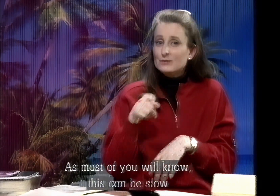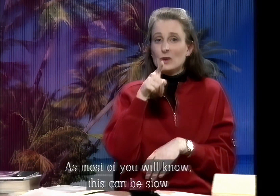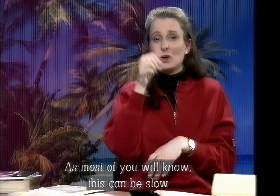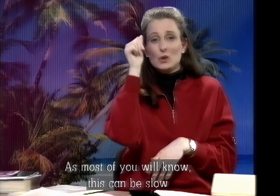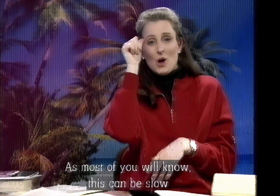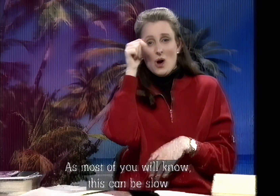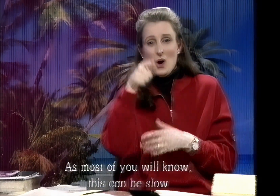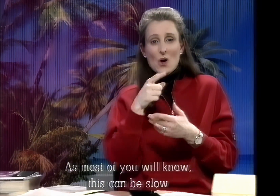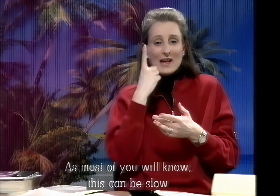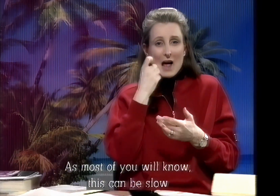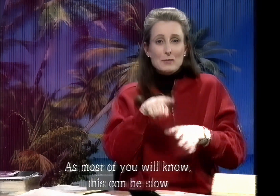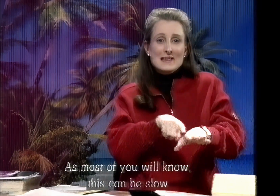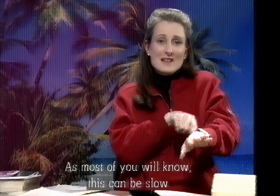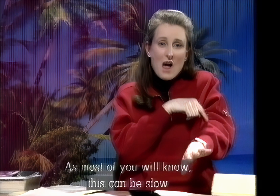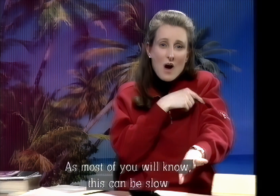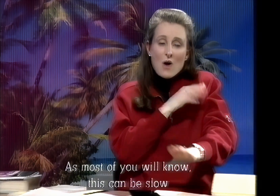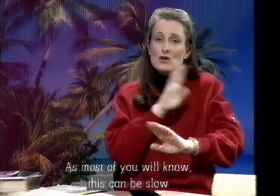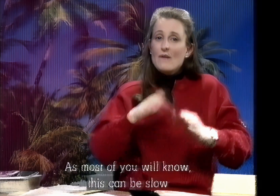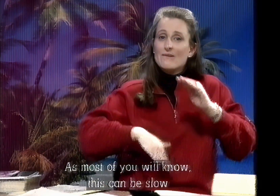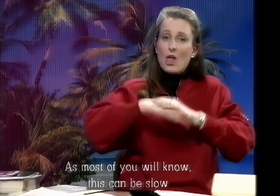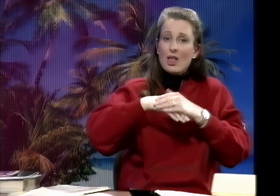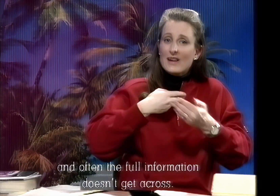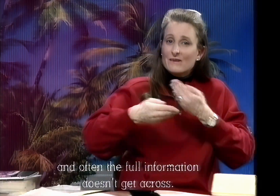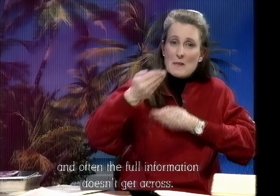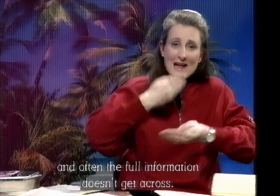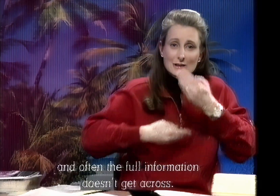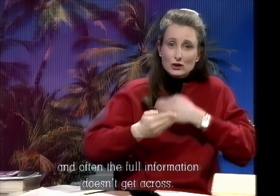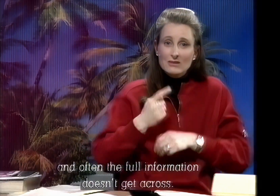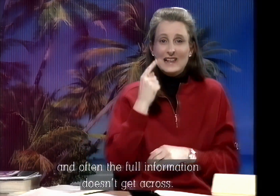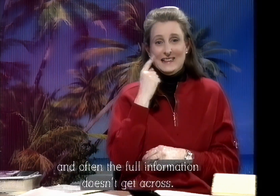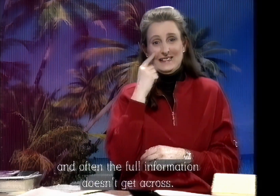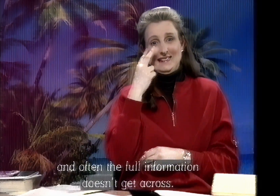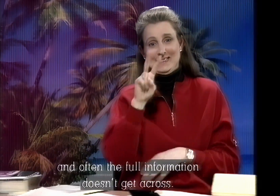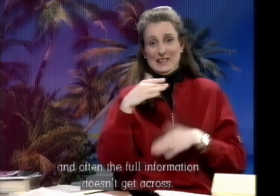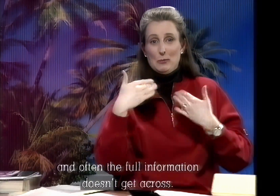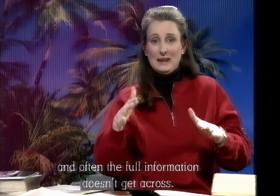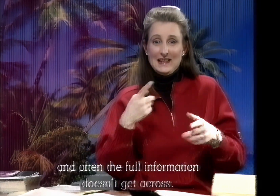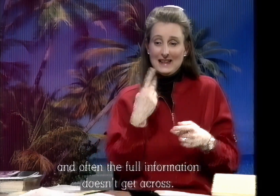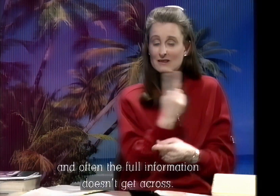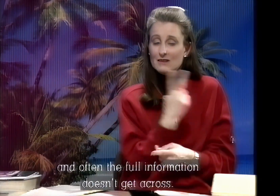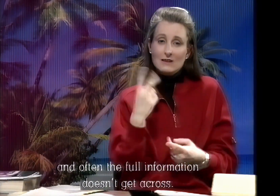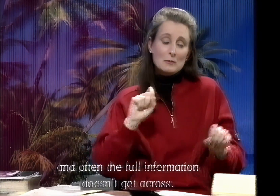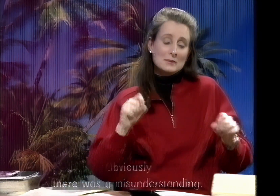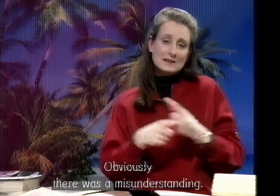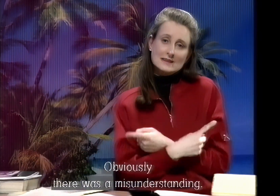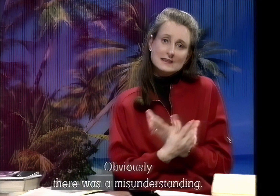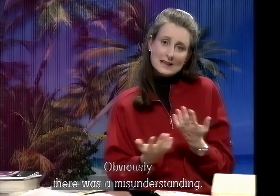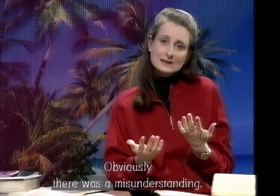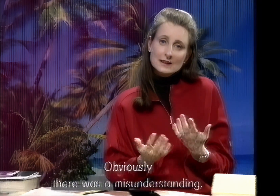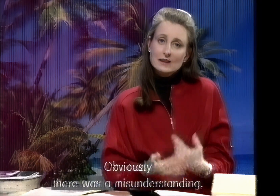Now as most of you will know, this can be slow and often the full information doesn't get across. Obviously there was a